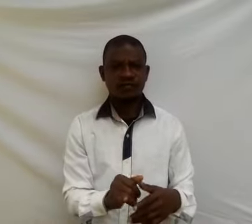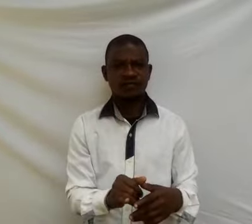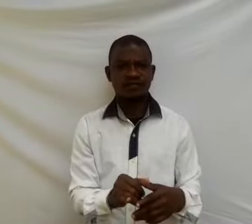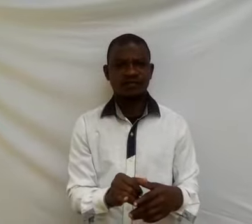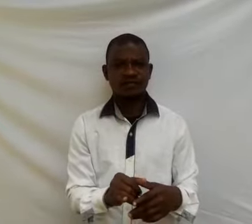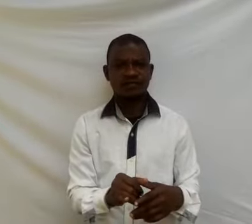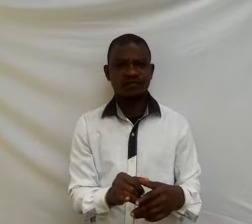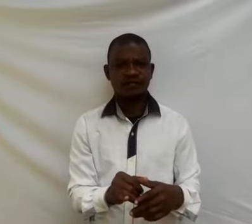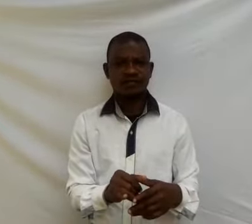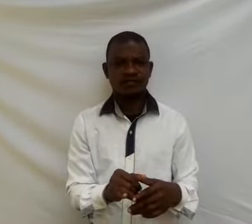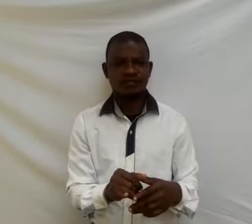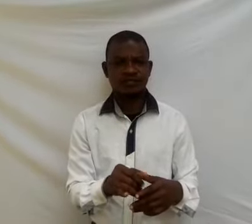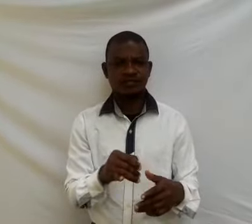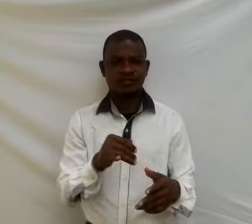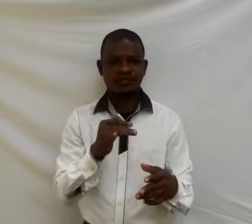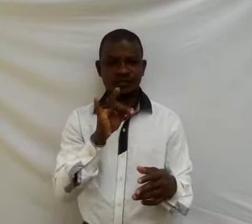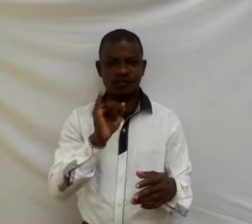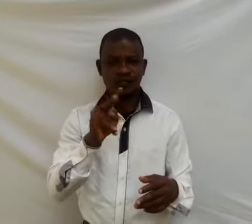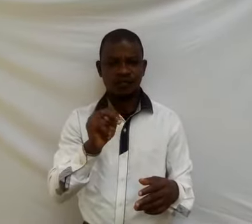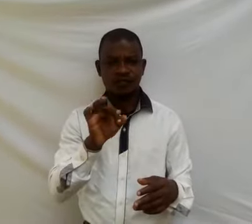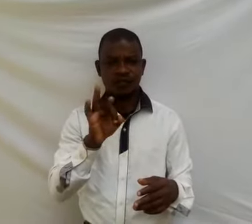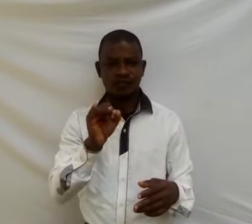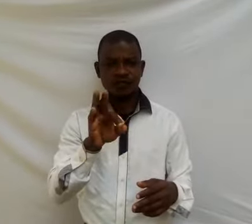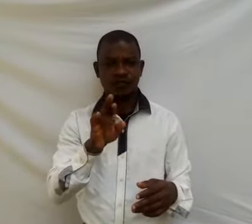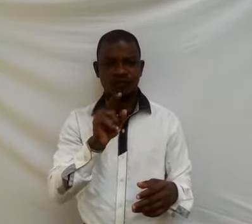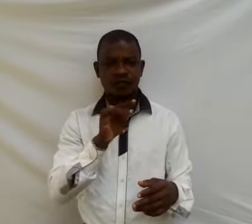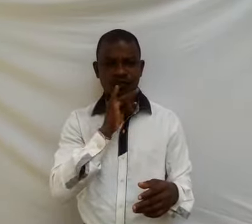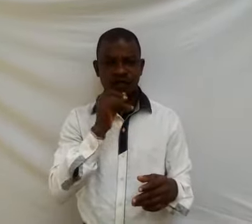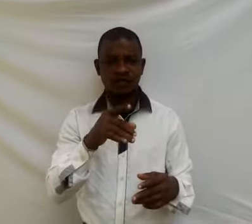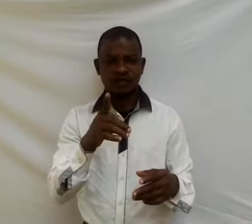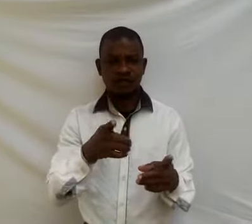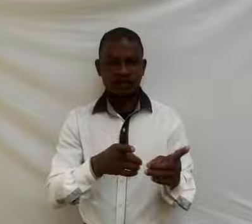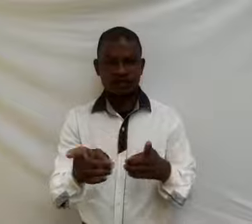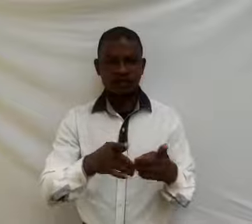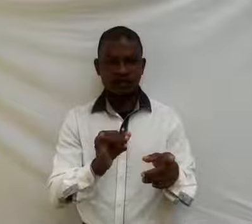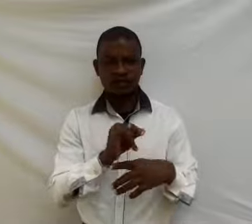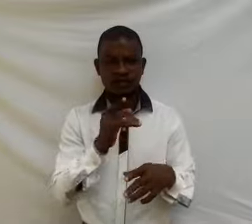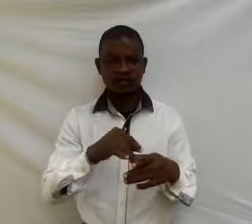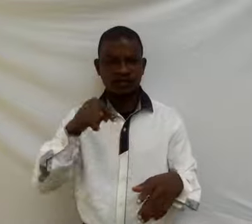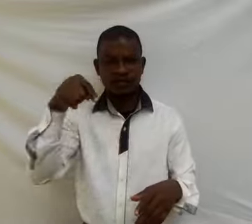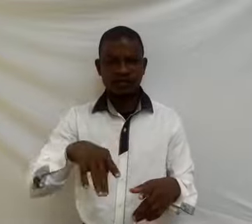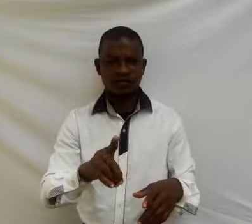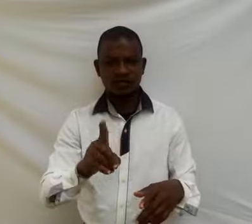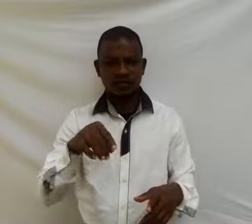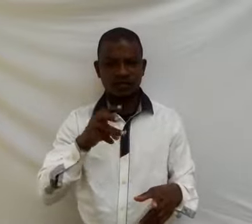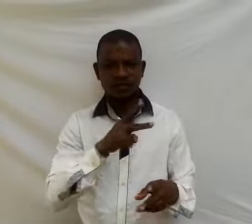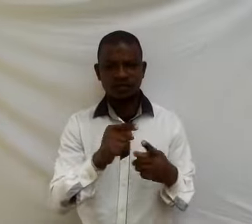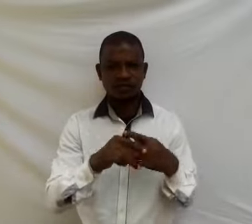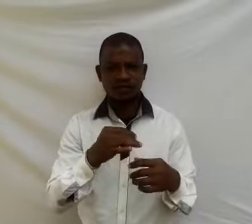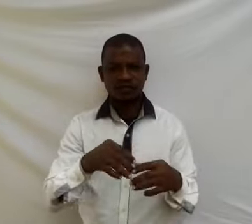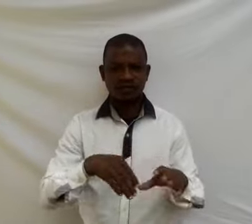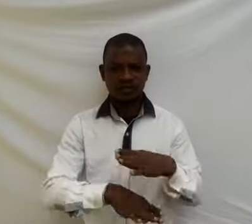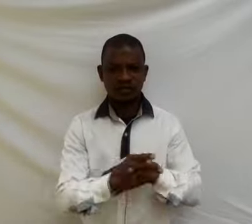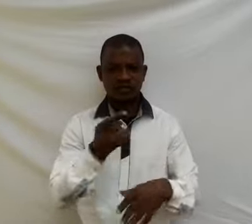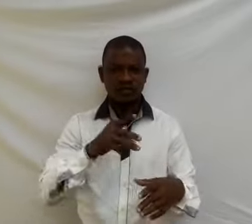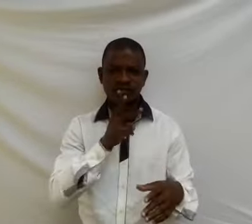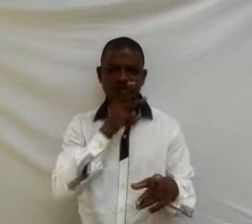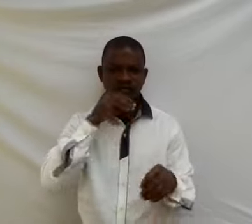The situation is defined as the downward entry of water into the soil